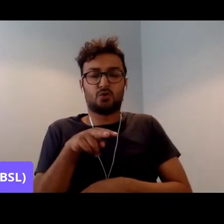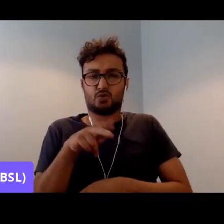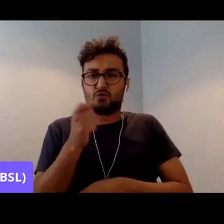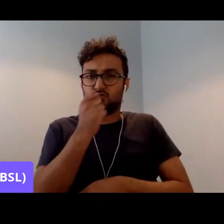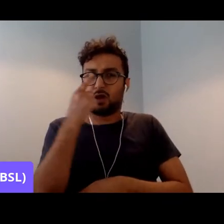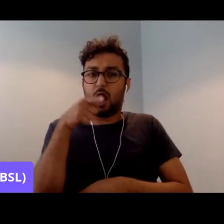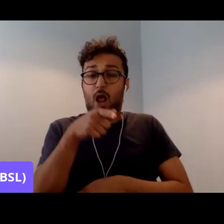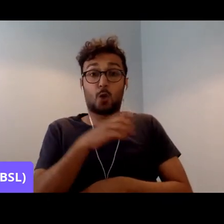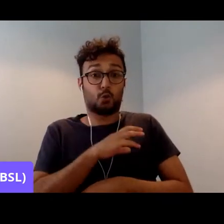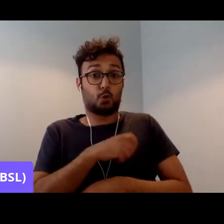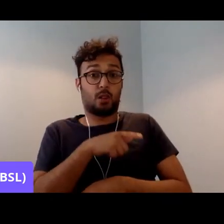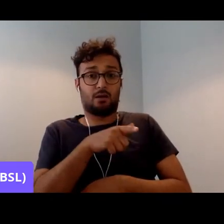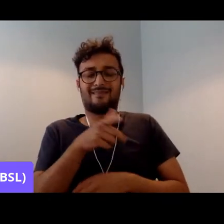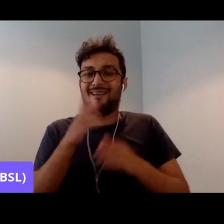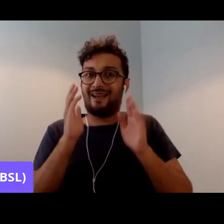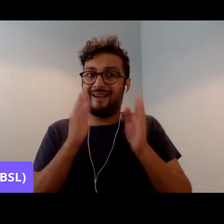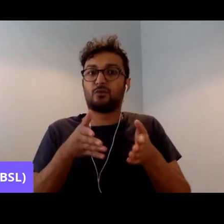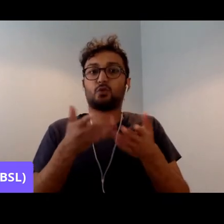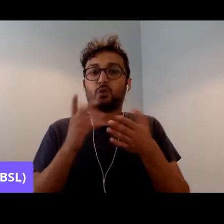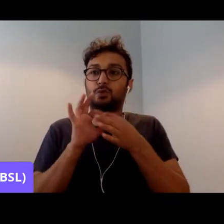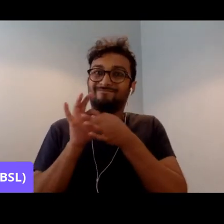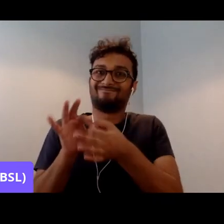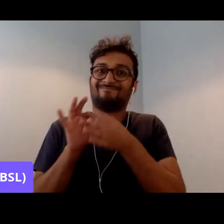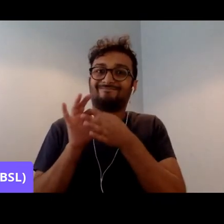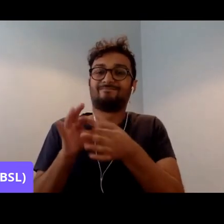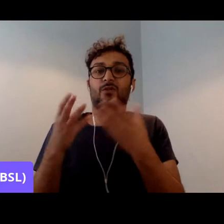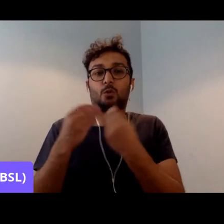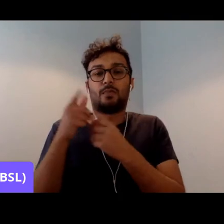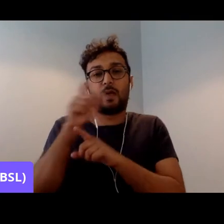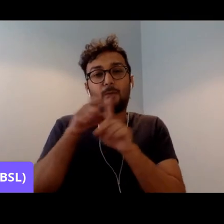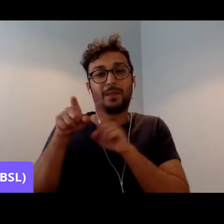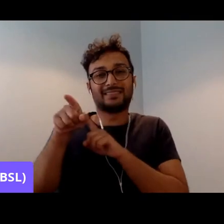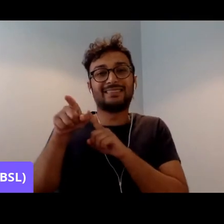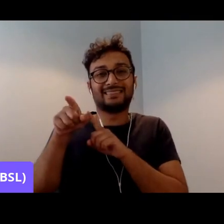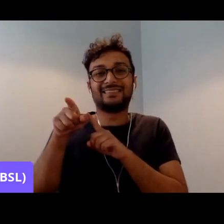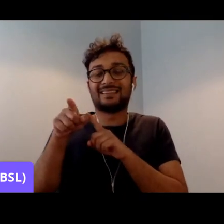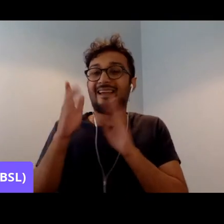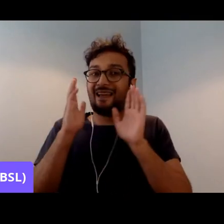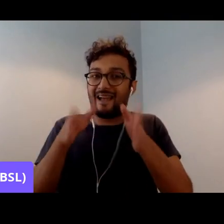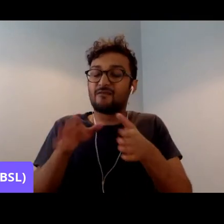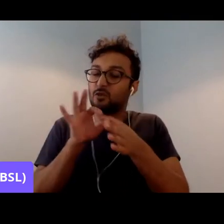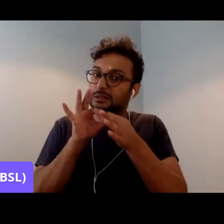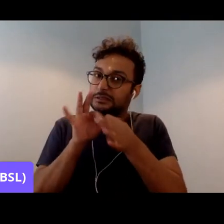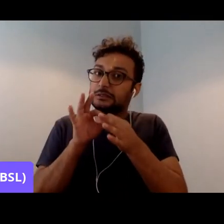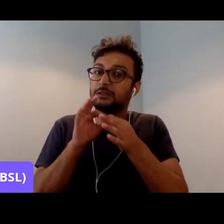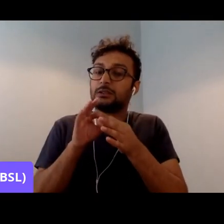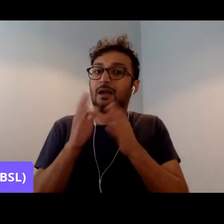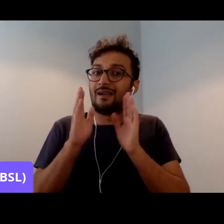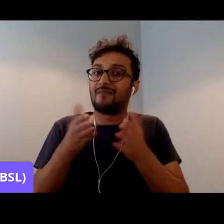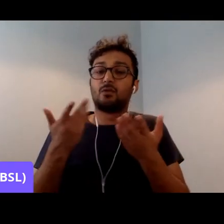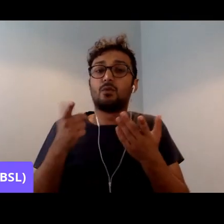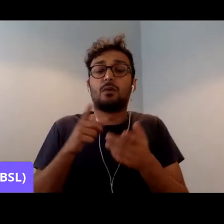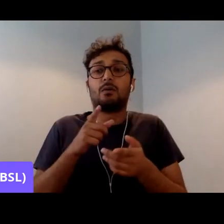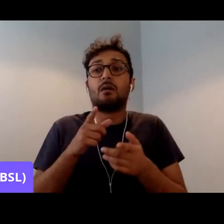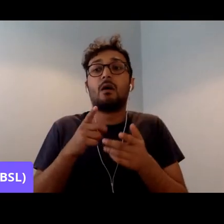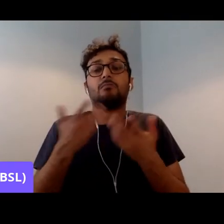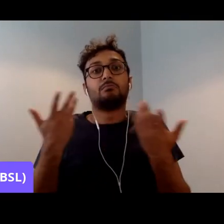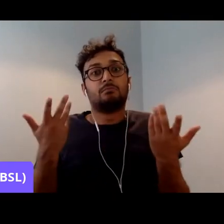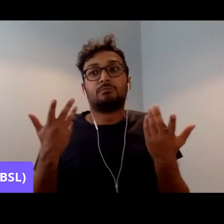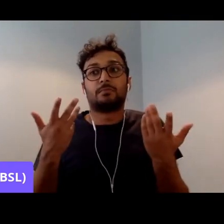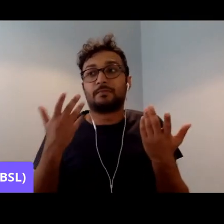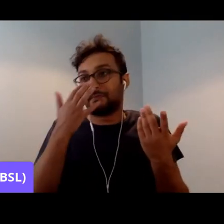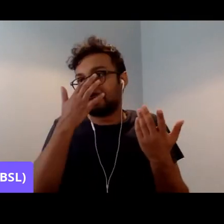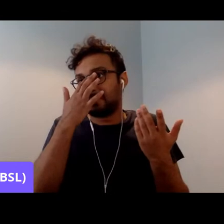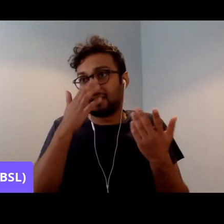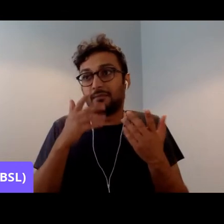the trade union movement to be working much more closely with, uh, communities around them. And, um, how else are we going to do that? And how else are we